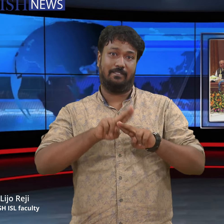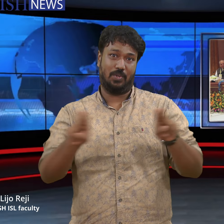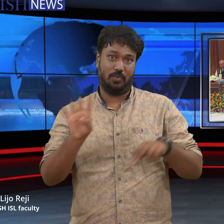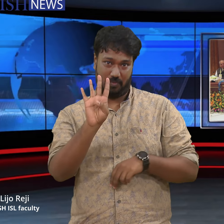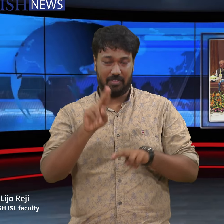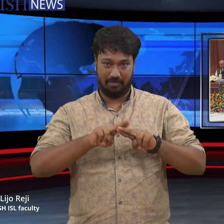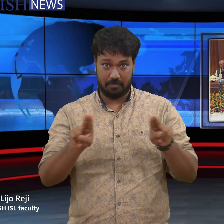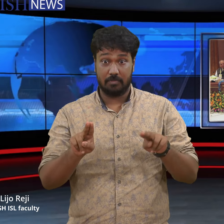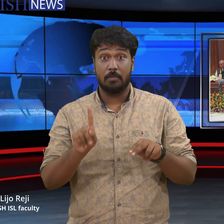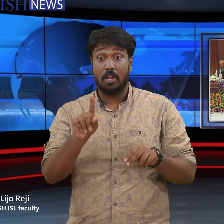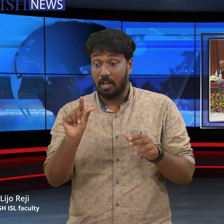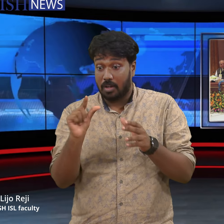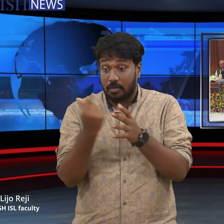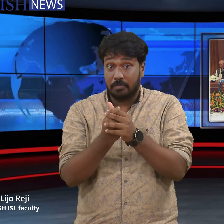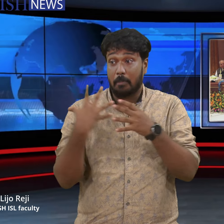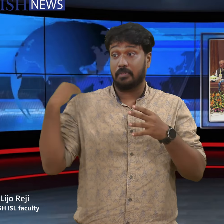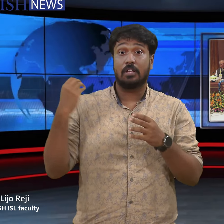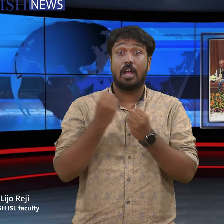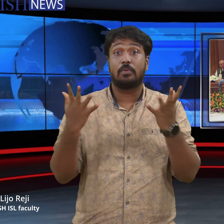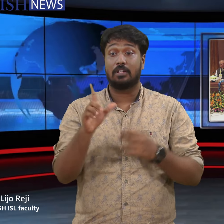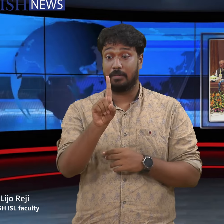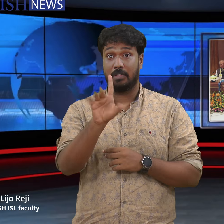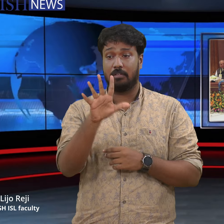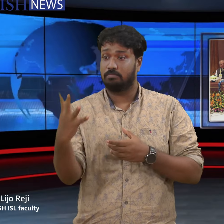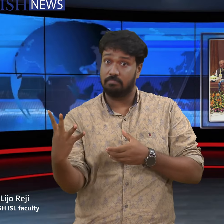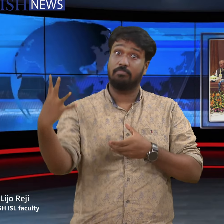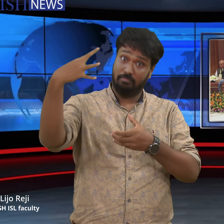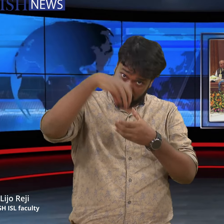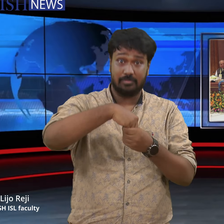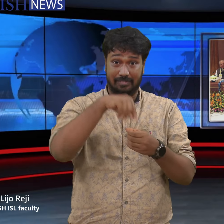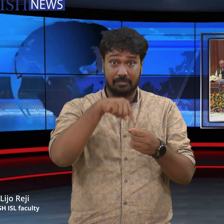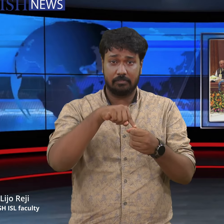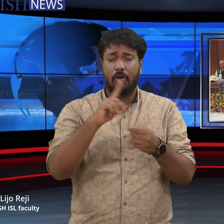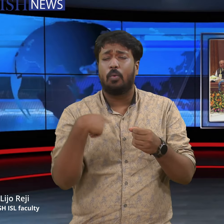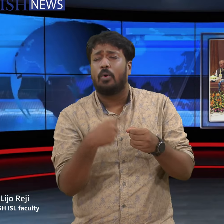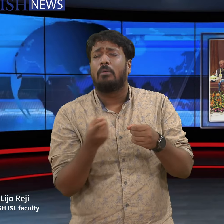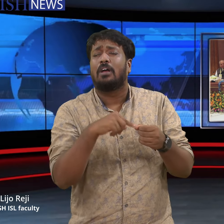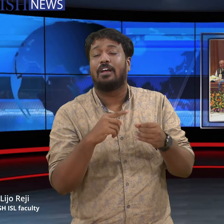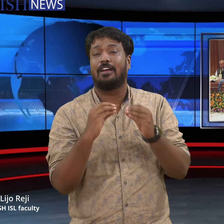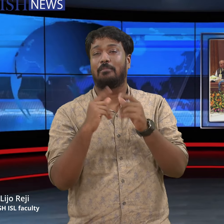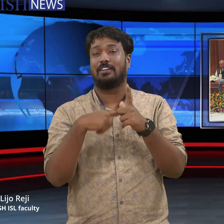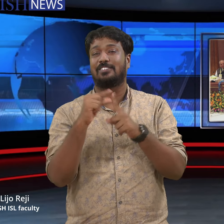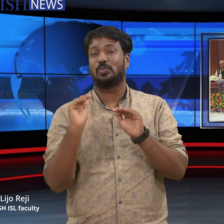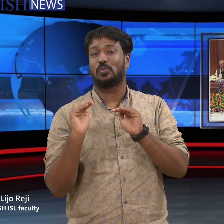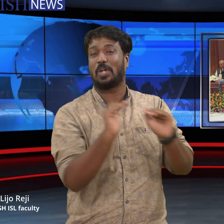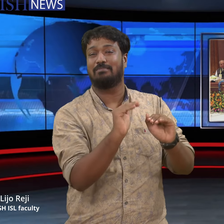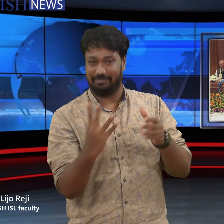Narendra Modi remains the chairperson and economist Suman K. Berry will continue to be the vice chairperson of Niti Aayug,